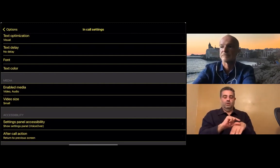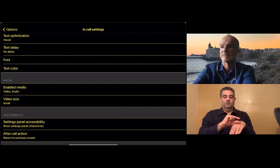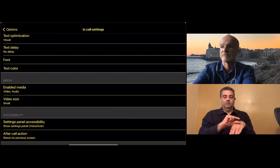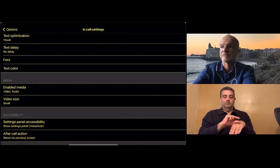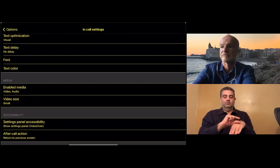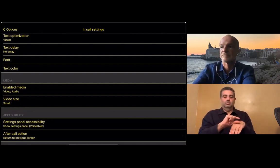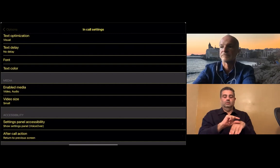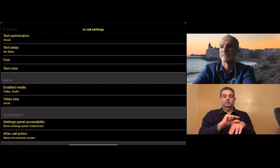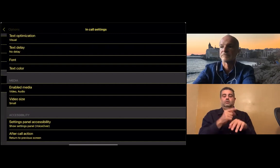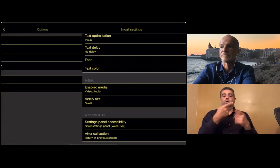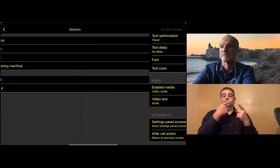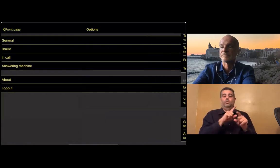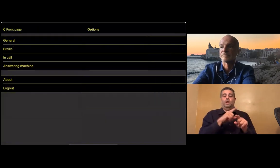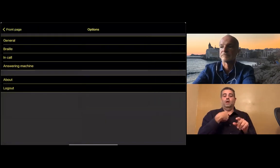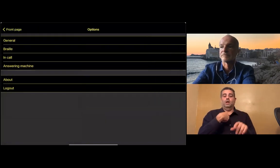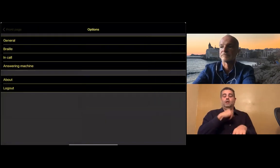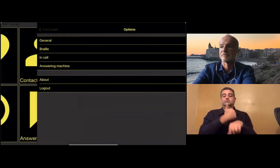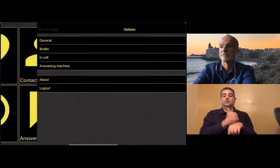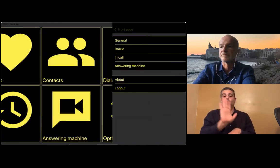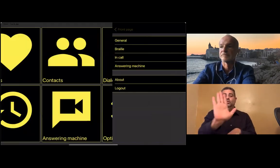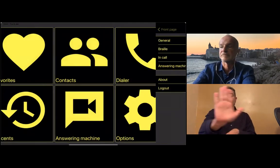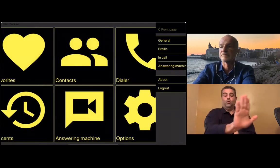I'll set my text as smaller.